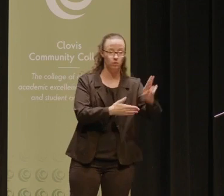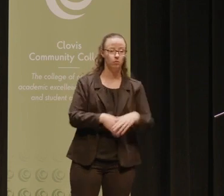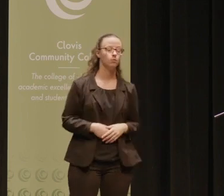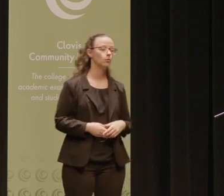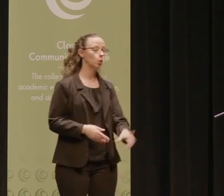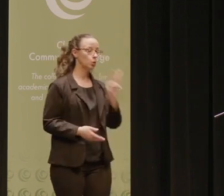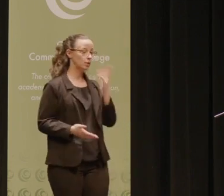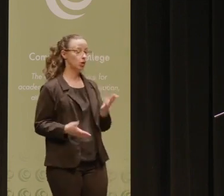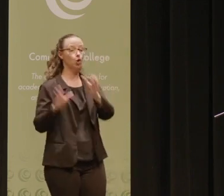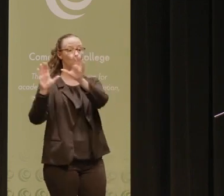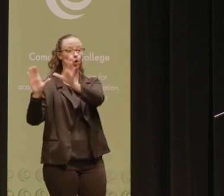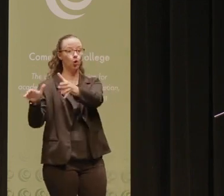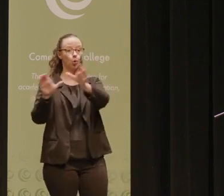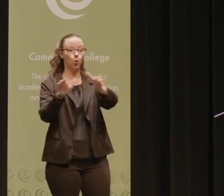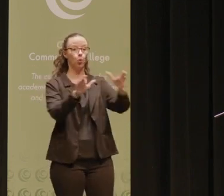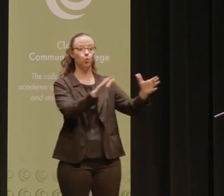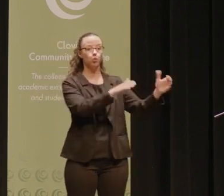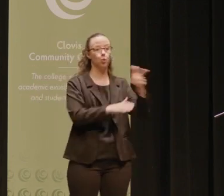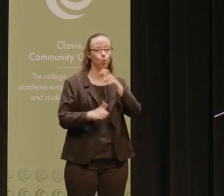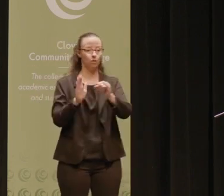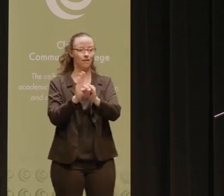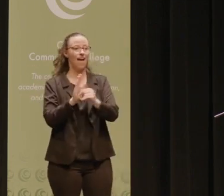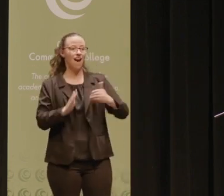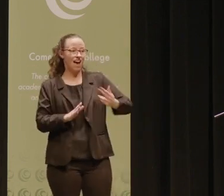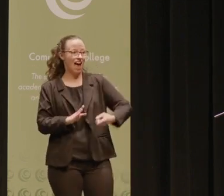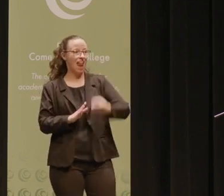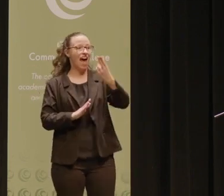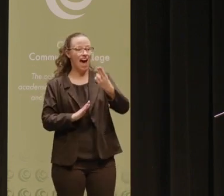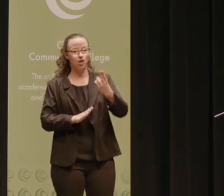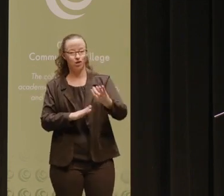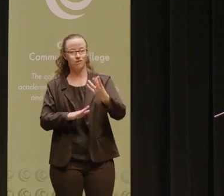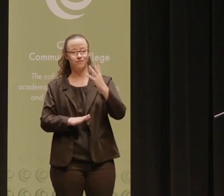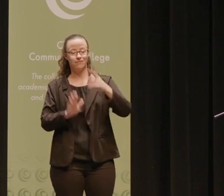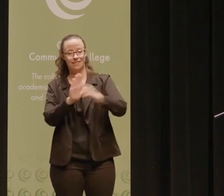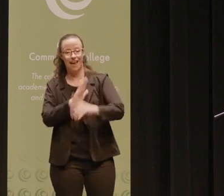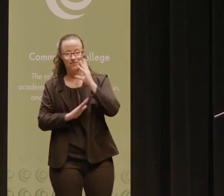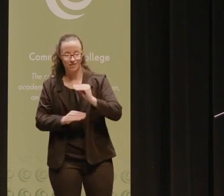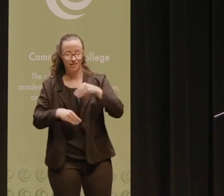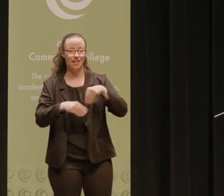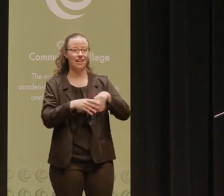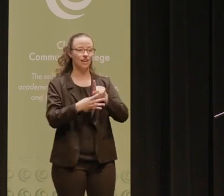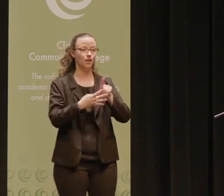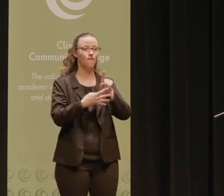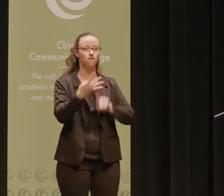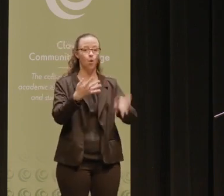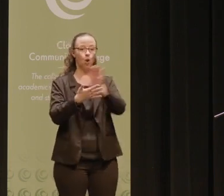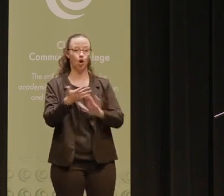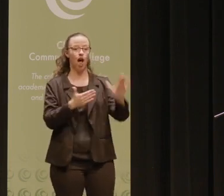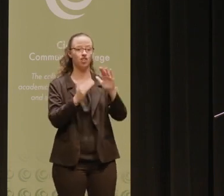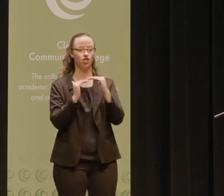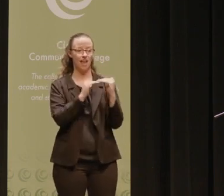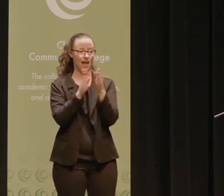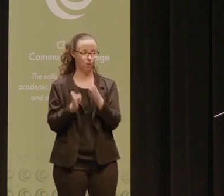see here are the groups that have identified as being disproportionately impacted on each indicator in the four colleges equity